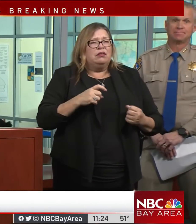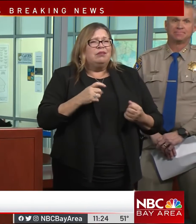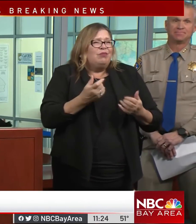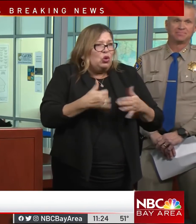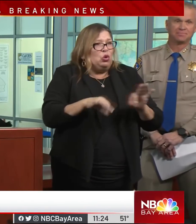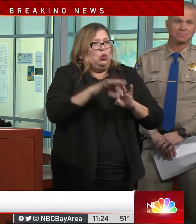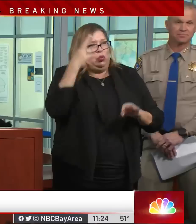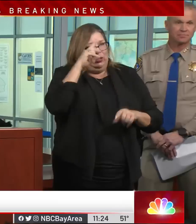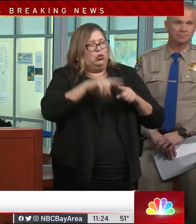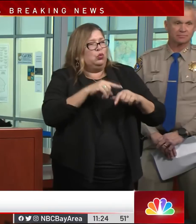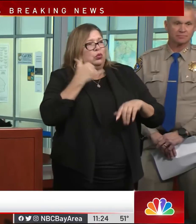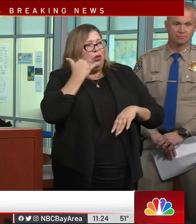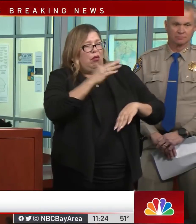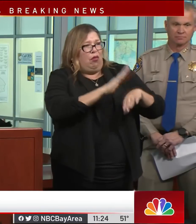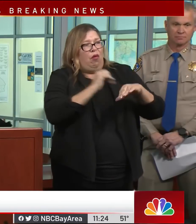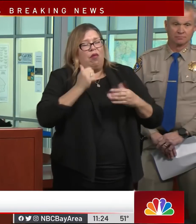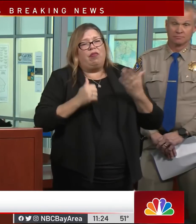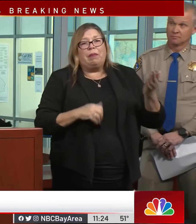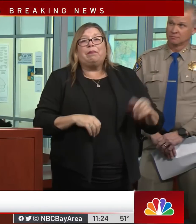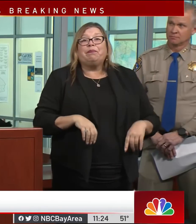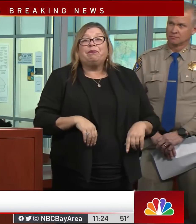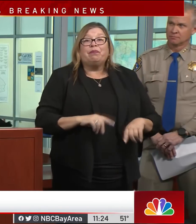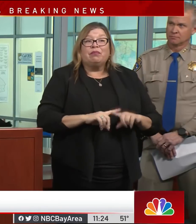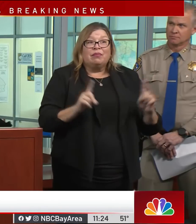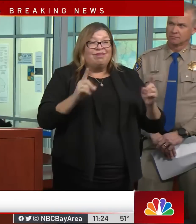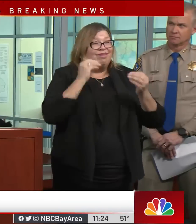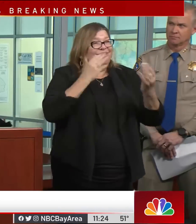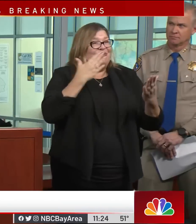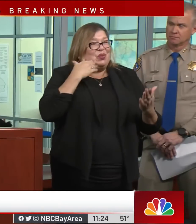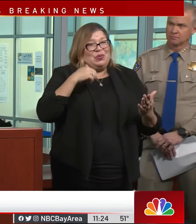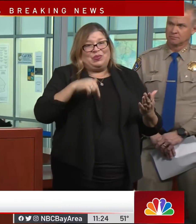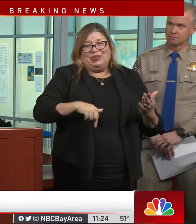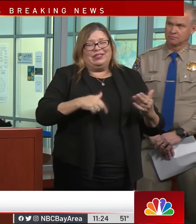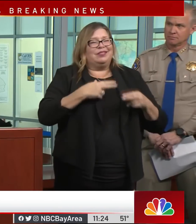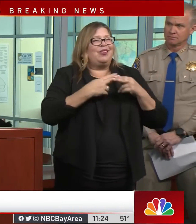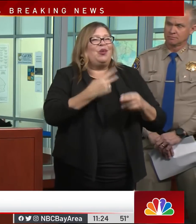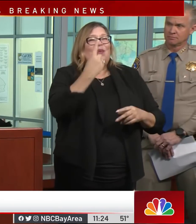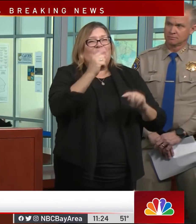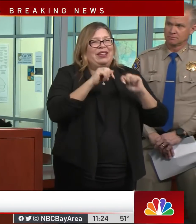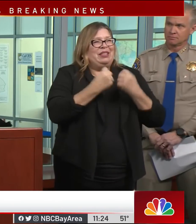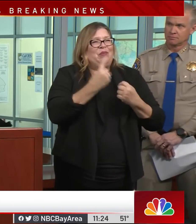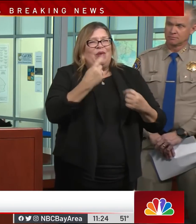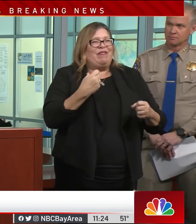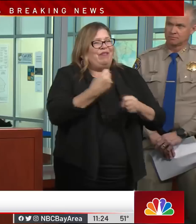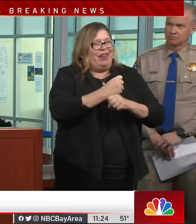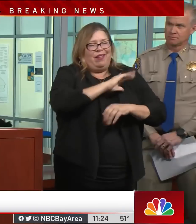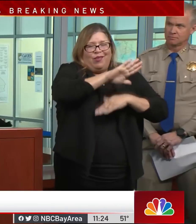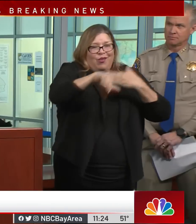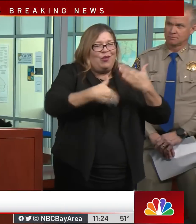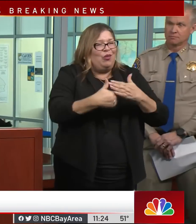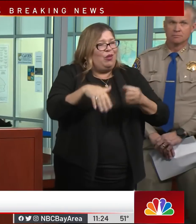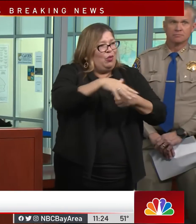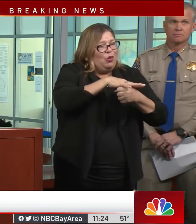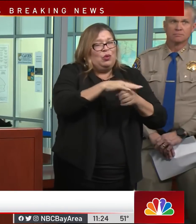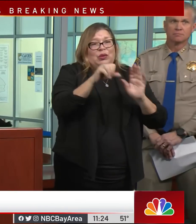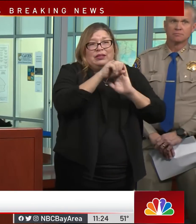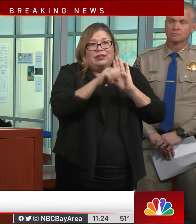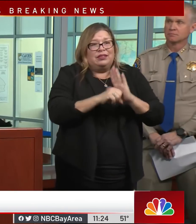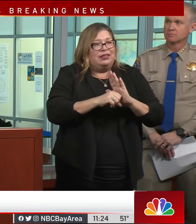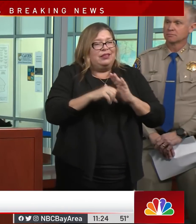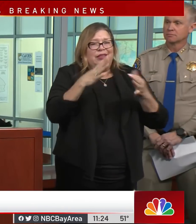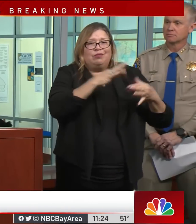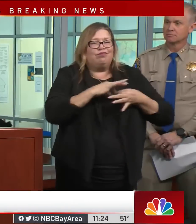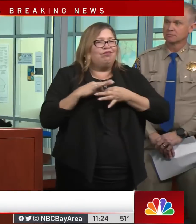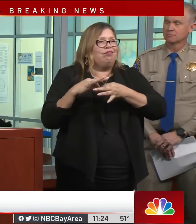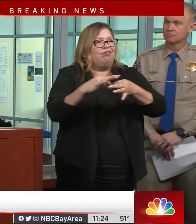them for when you call them. But this is a, you know, one team, one fight effort, local, state, folks all